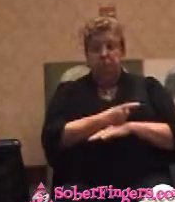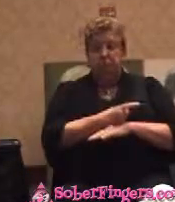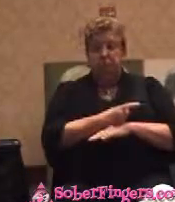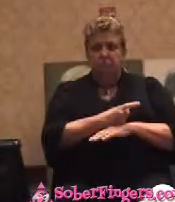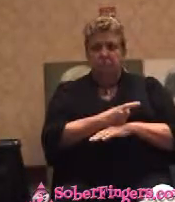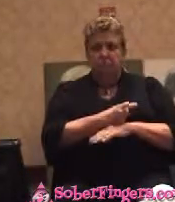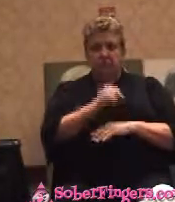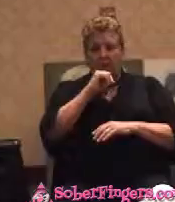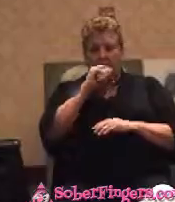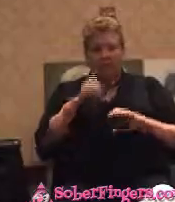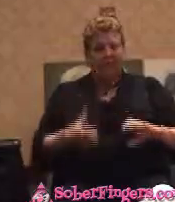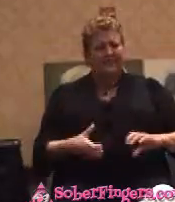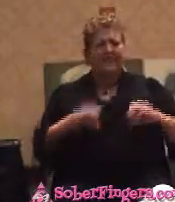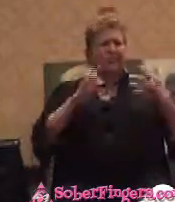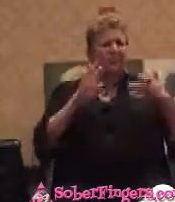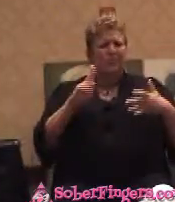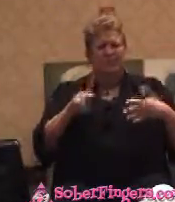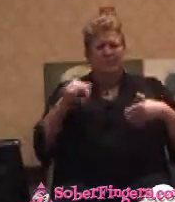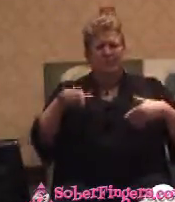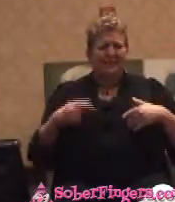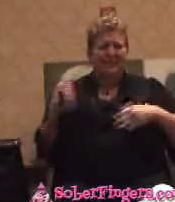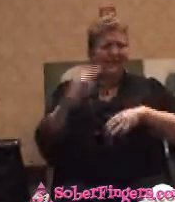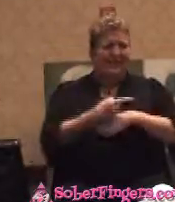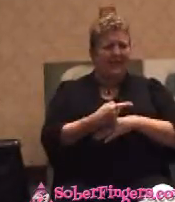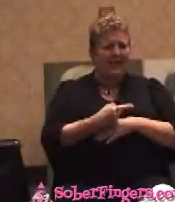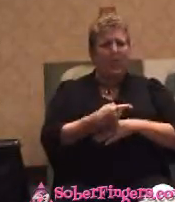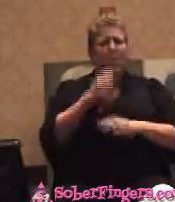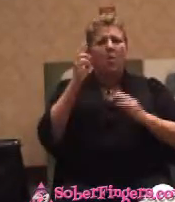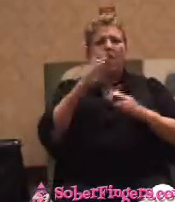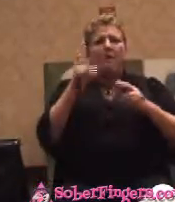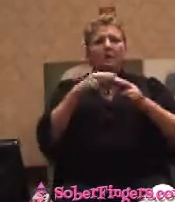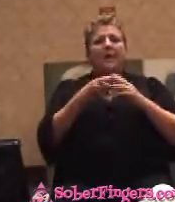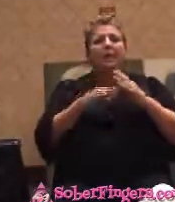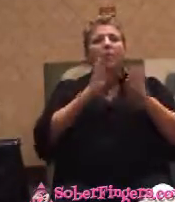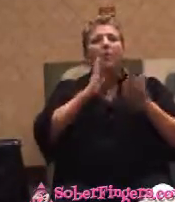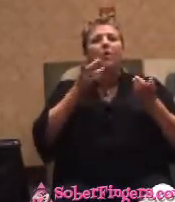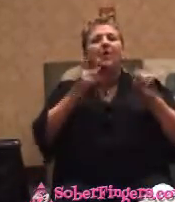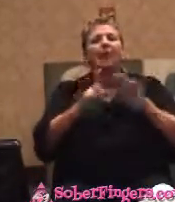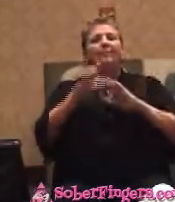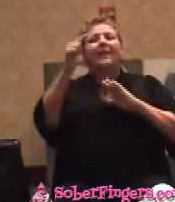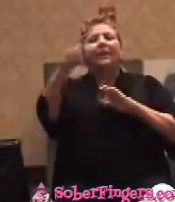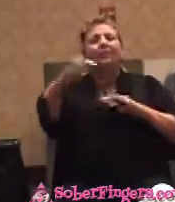this day up worrying about what's going to happen in the future. I'm not going to do that.